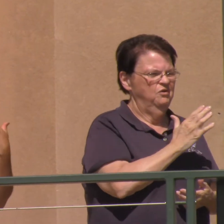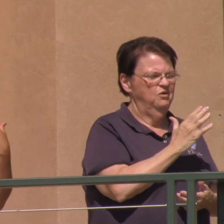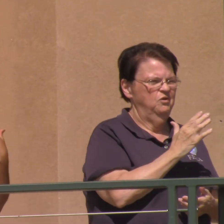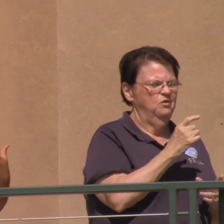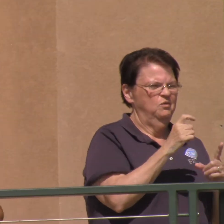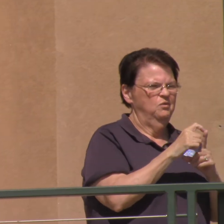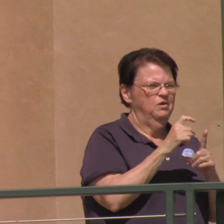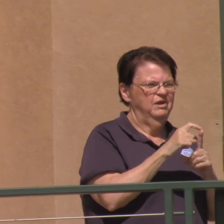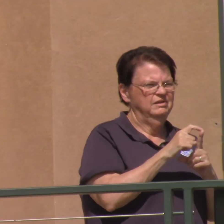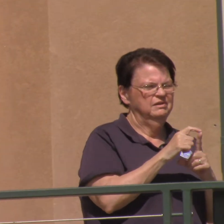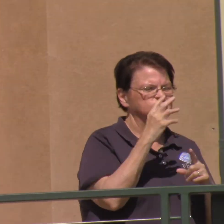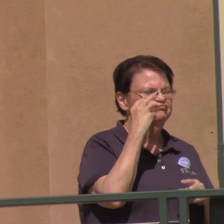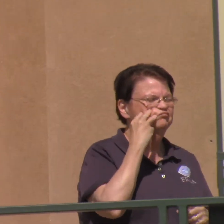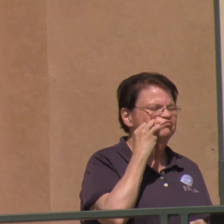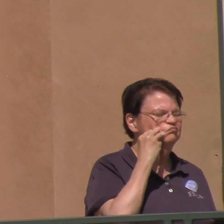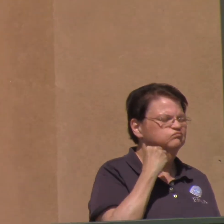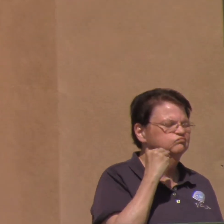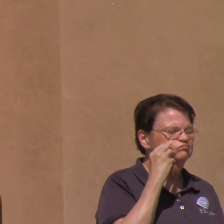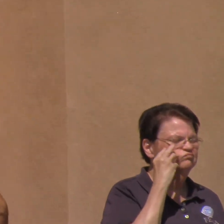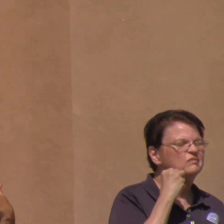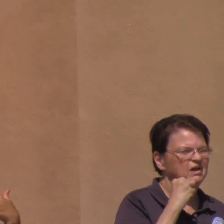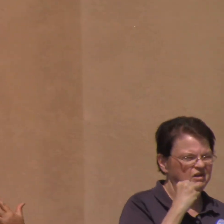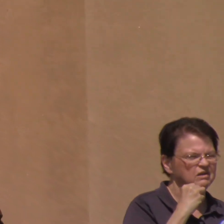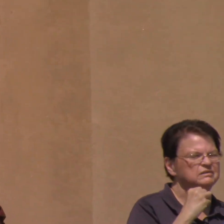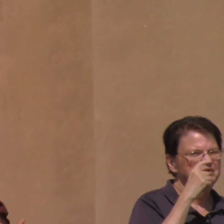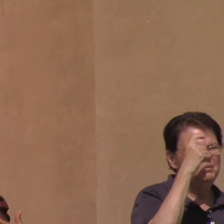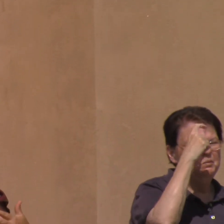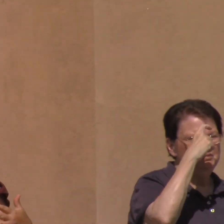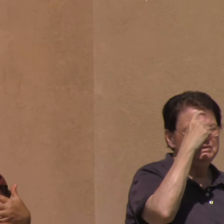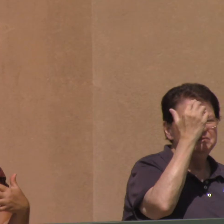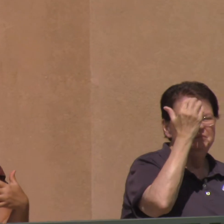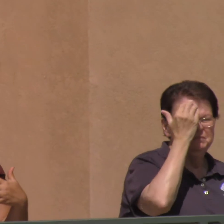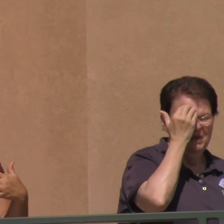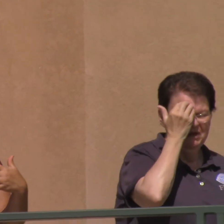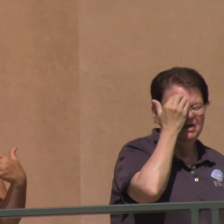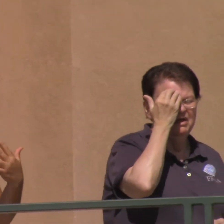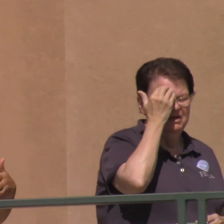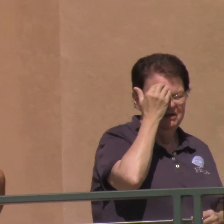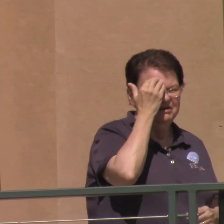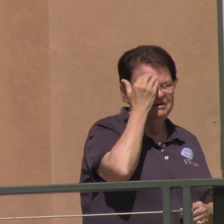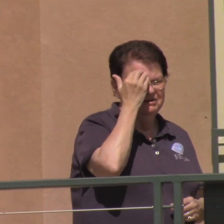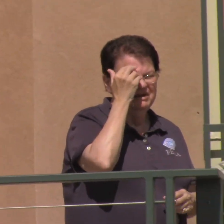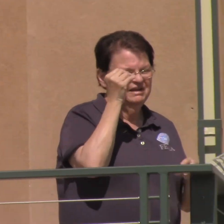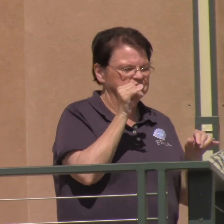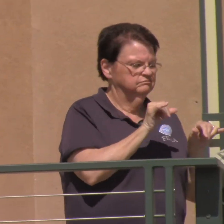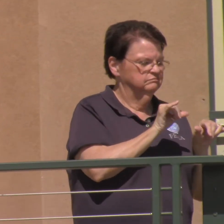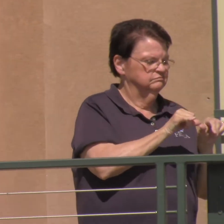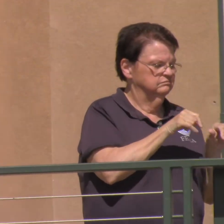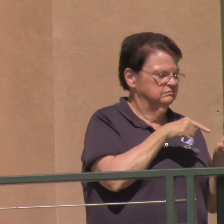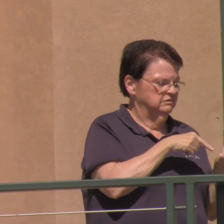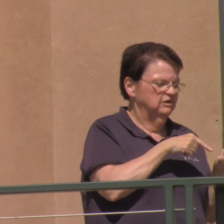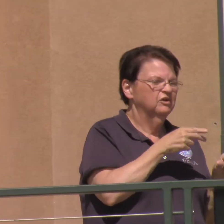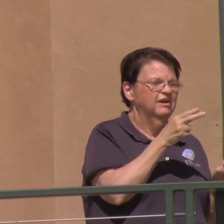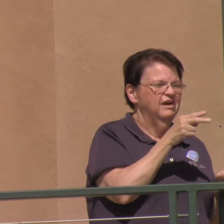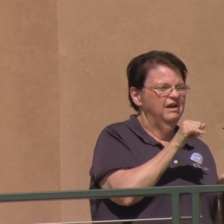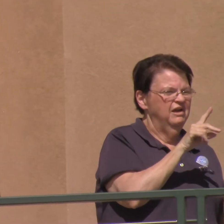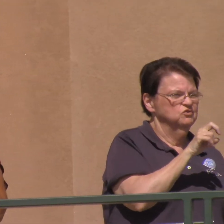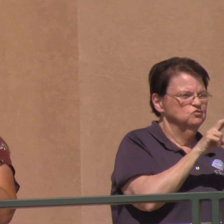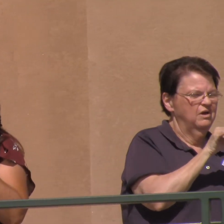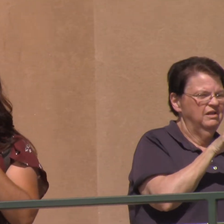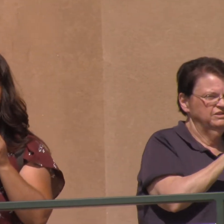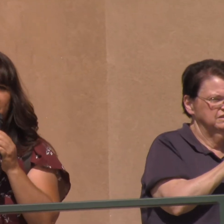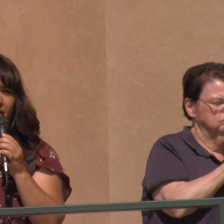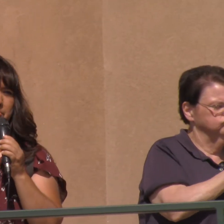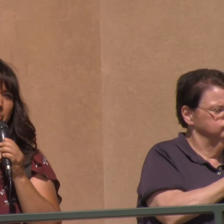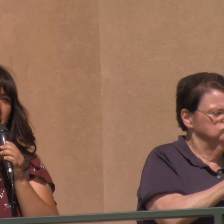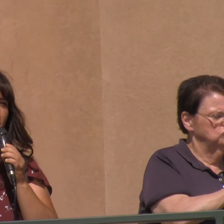words of experience and wisdom and knowledge as an engineer and technologist are very important.